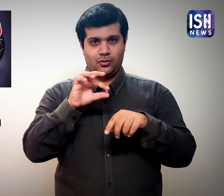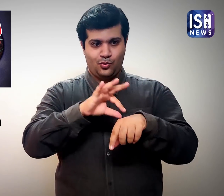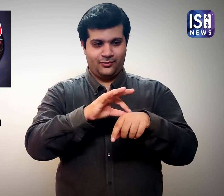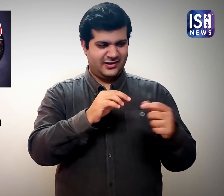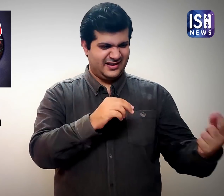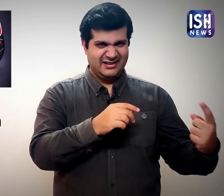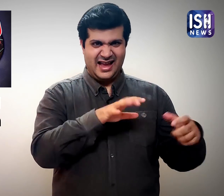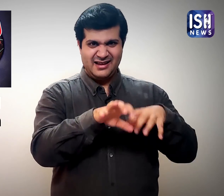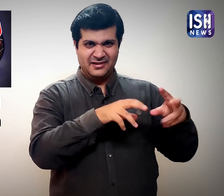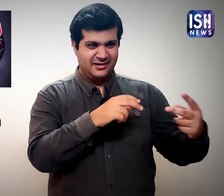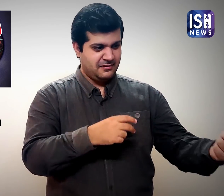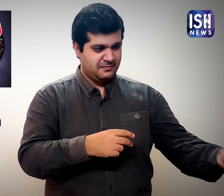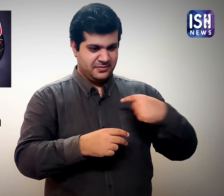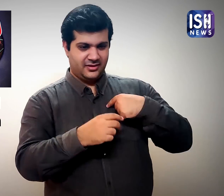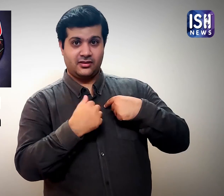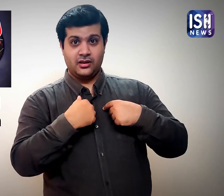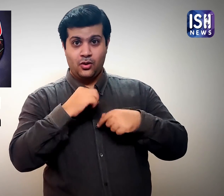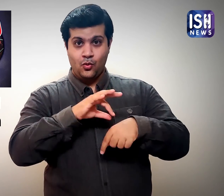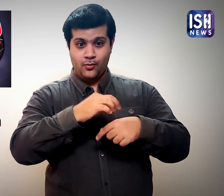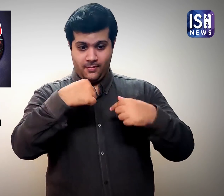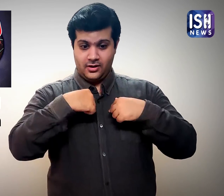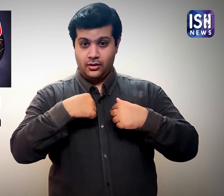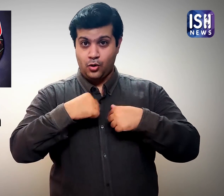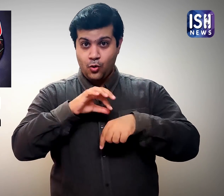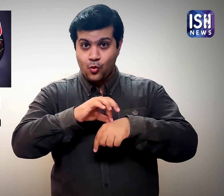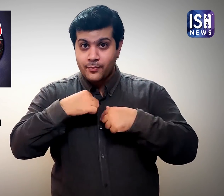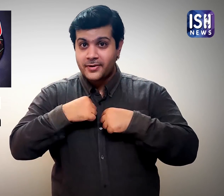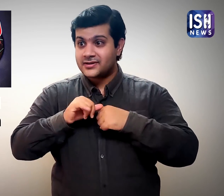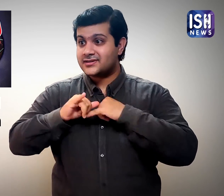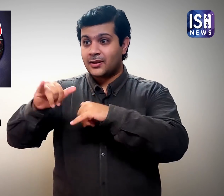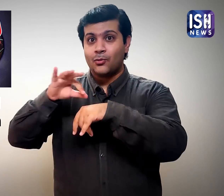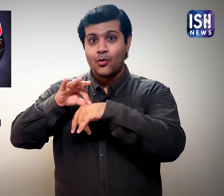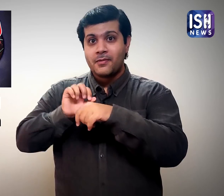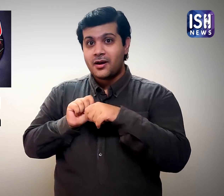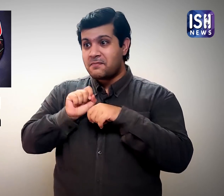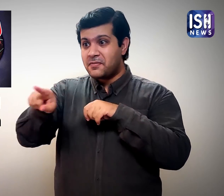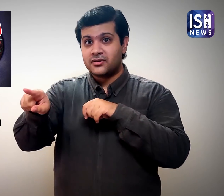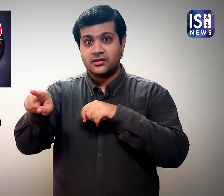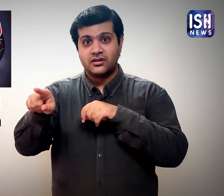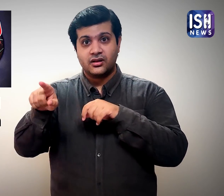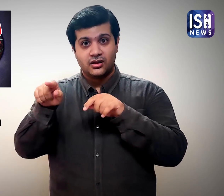worry is that there is no proof still that it can be passed from human to human.